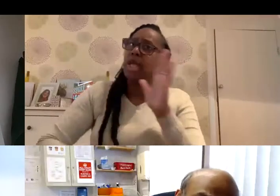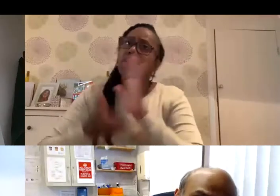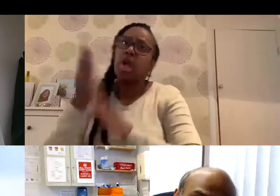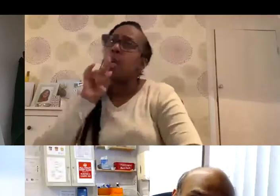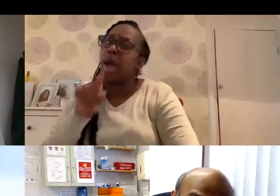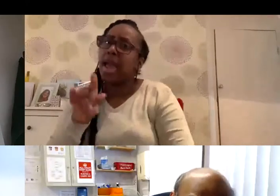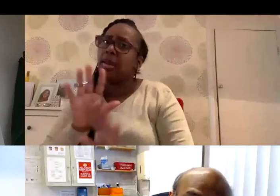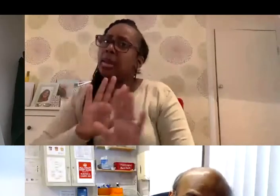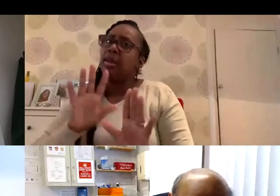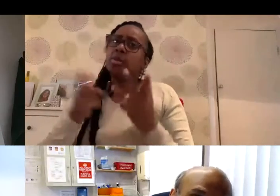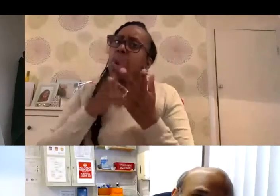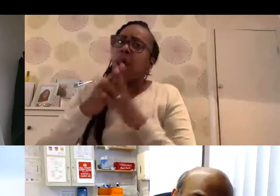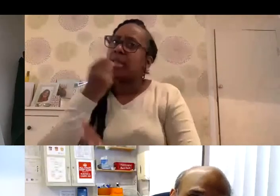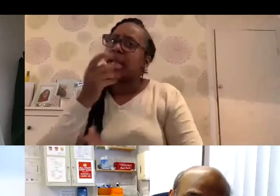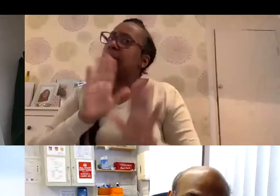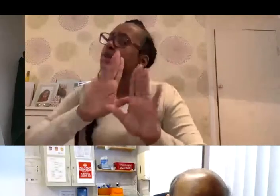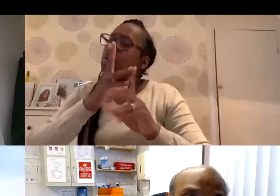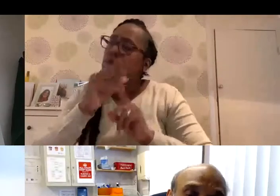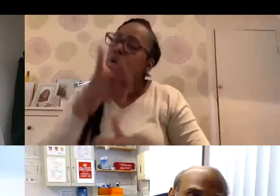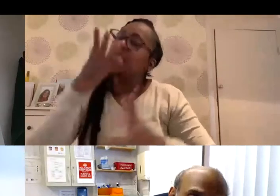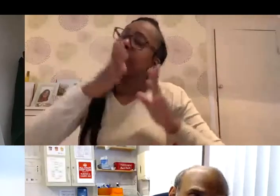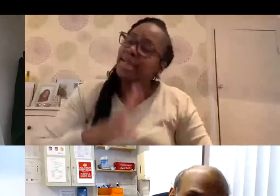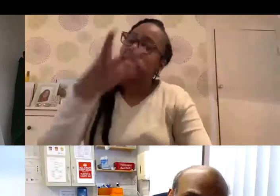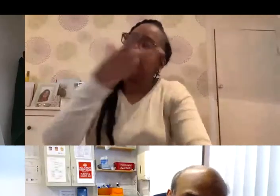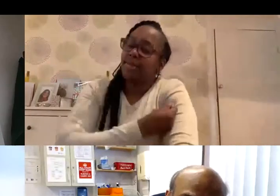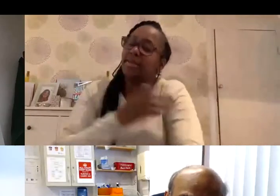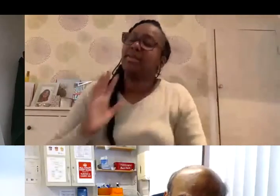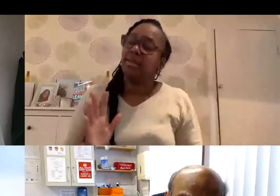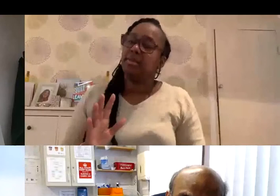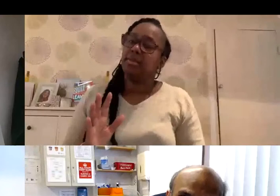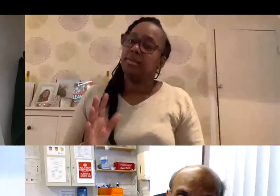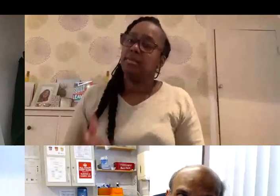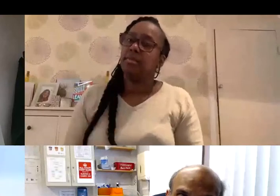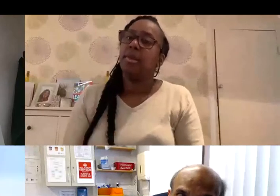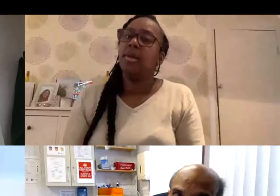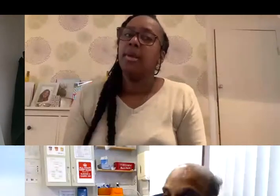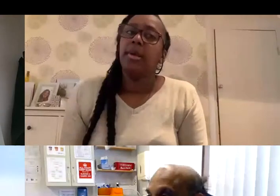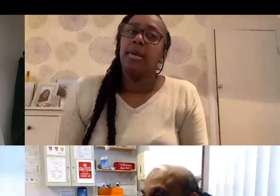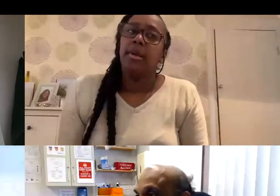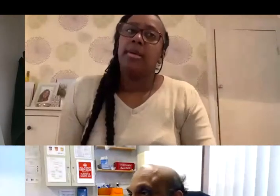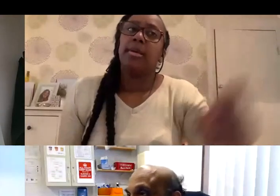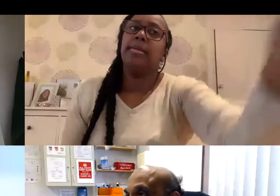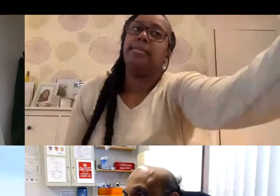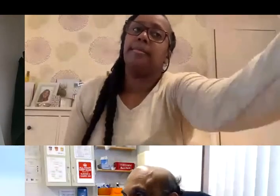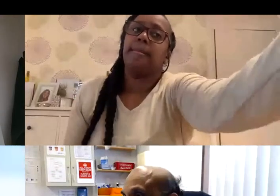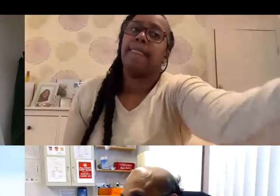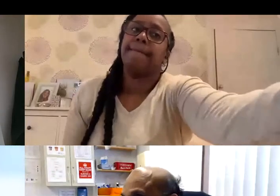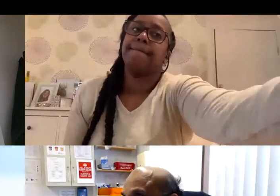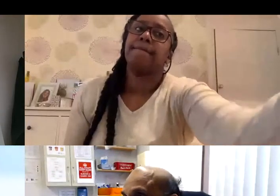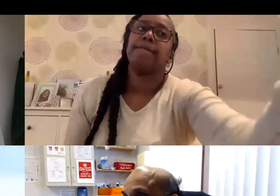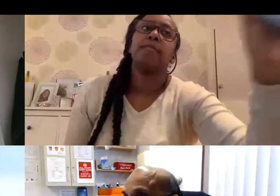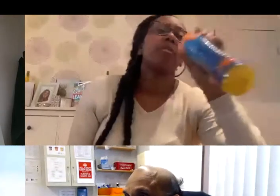immunosuppressive medication. They need to be immunized and they are being immunized. Yeah. No, absolutely. We do immunize